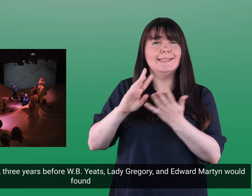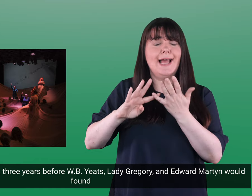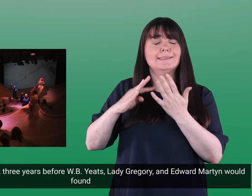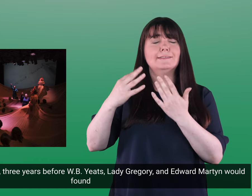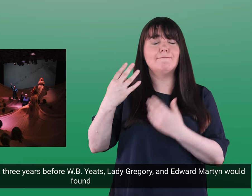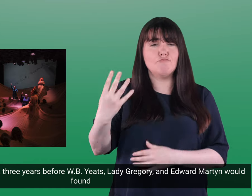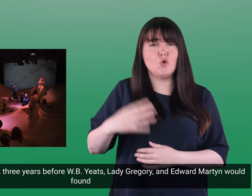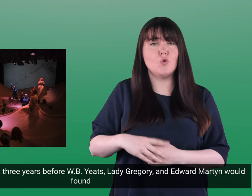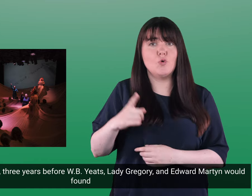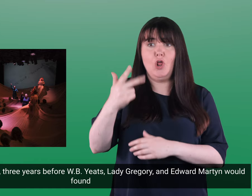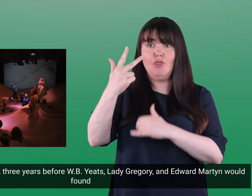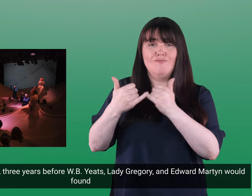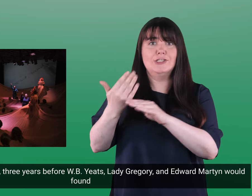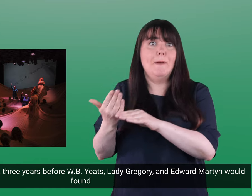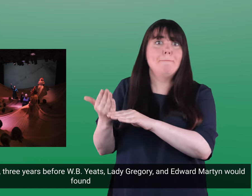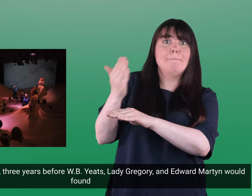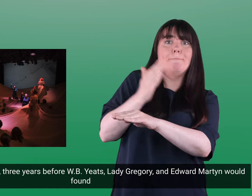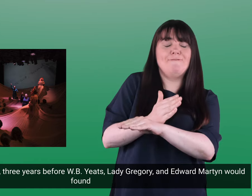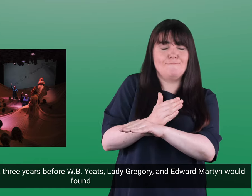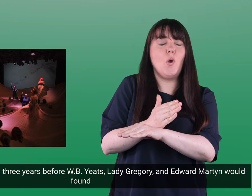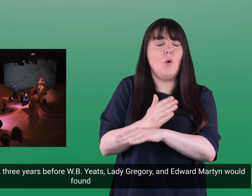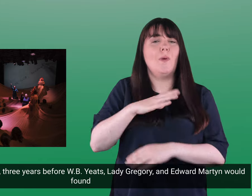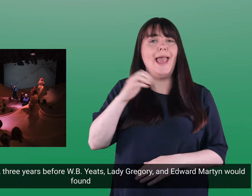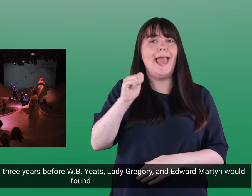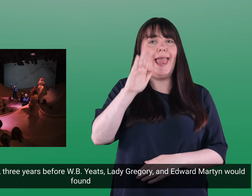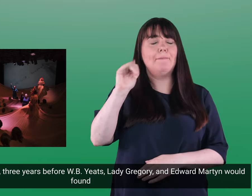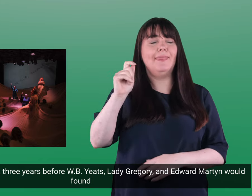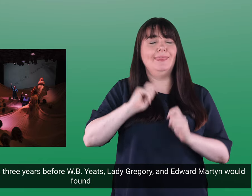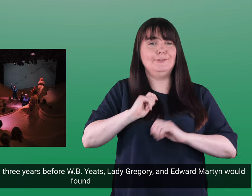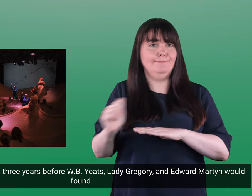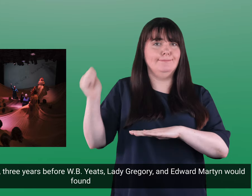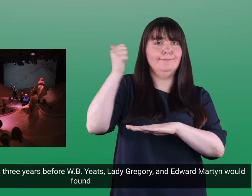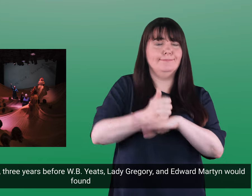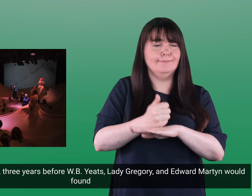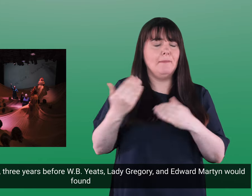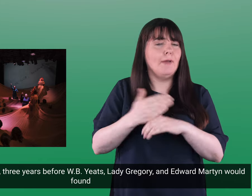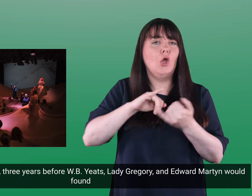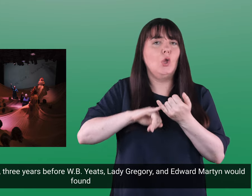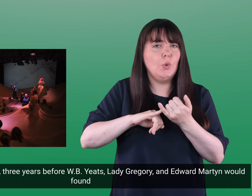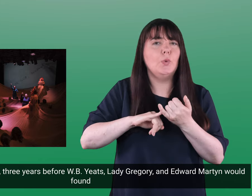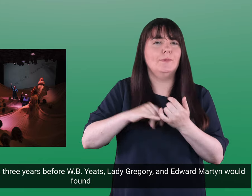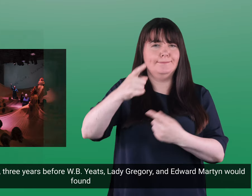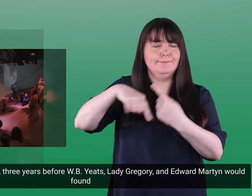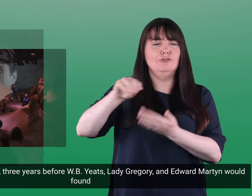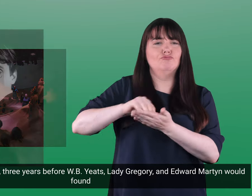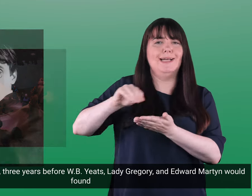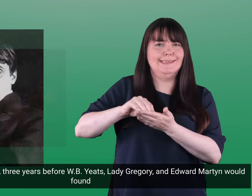Teresa was born in 1894, three years before WB Yeats, Lady